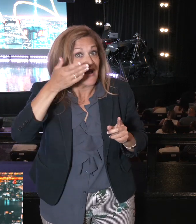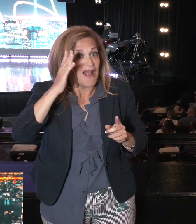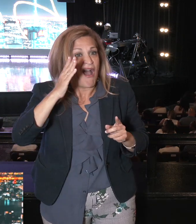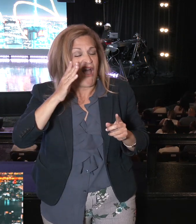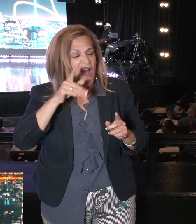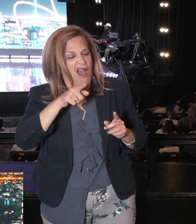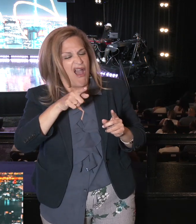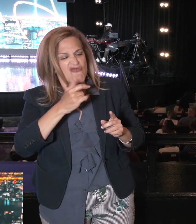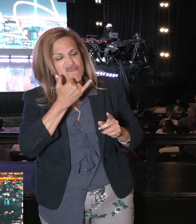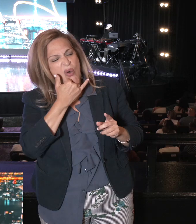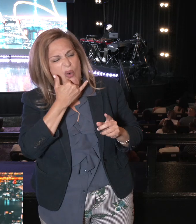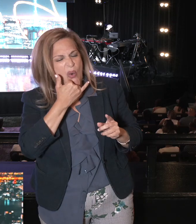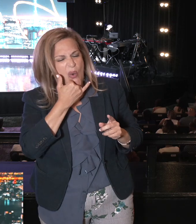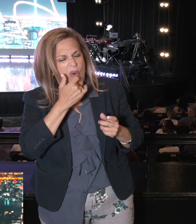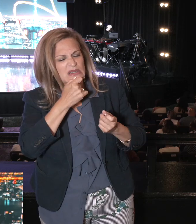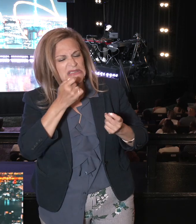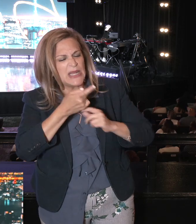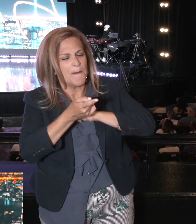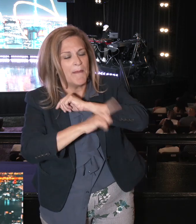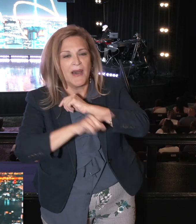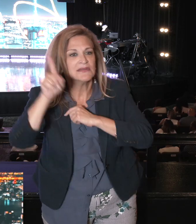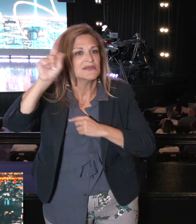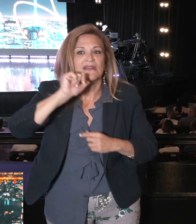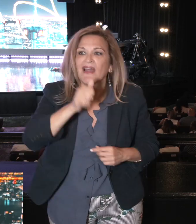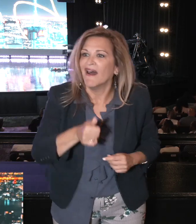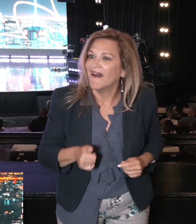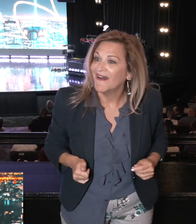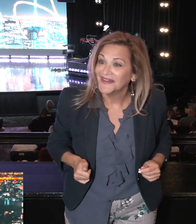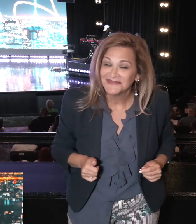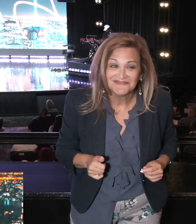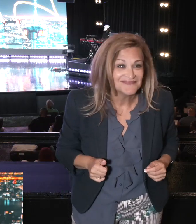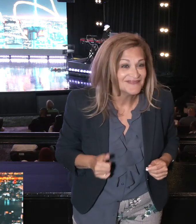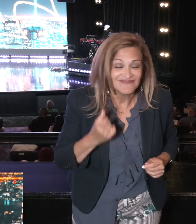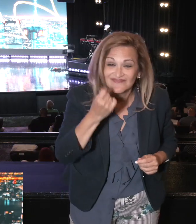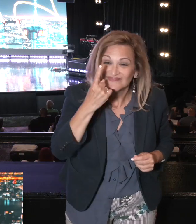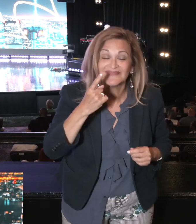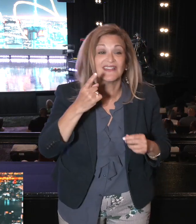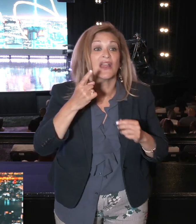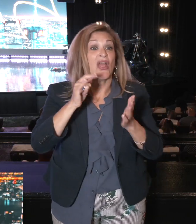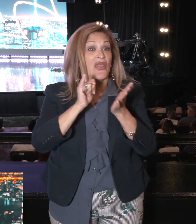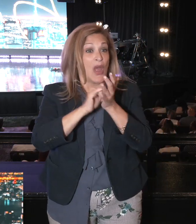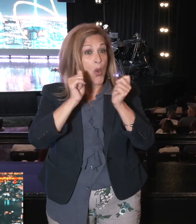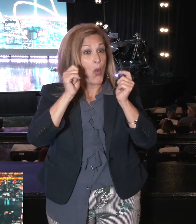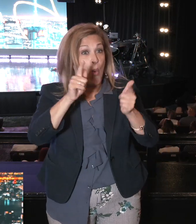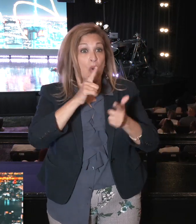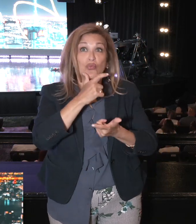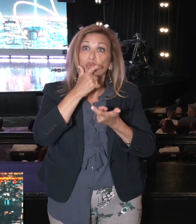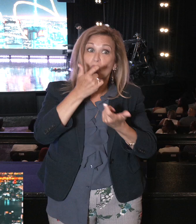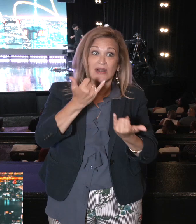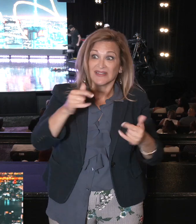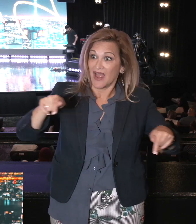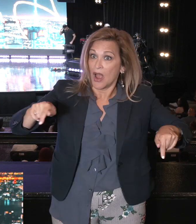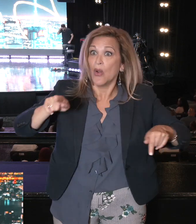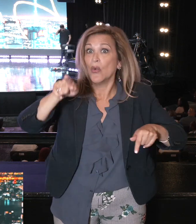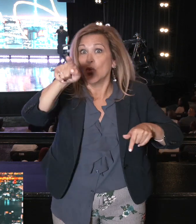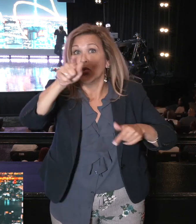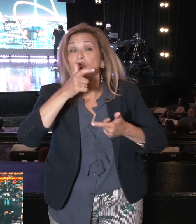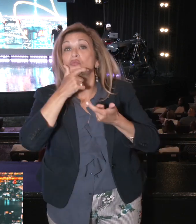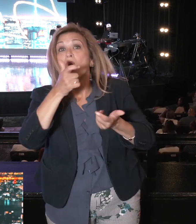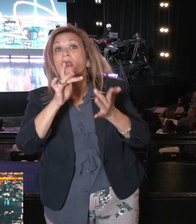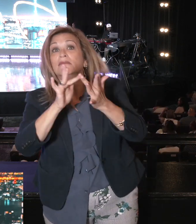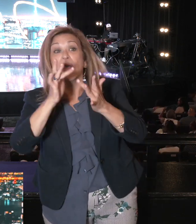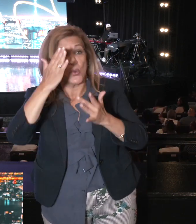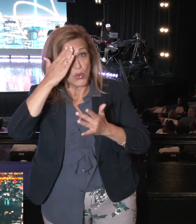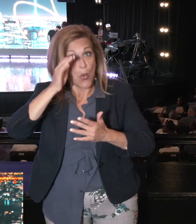Pastor Milton. What he shared should make everybody in this room. Watching online or in this room. Realize that God is for us. He's not against